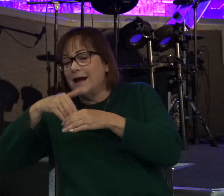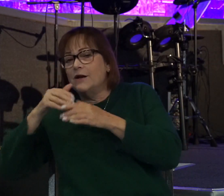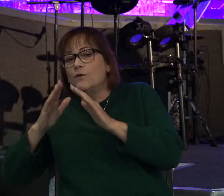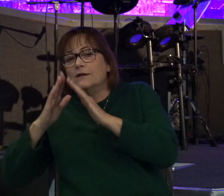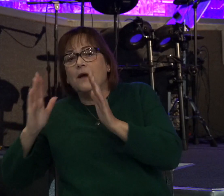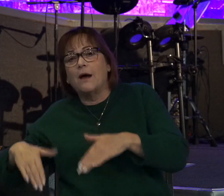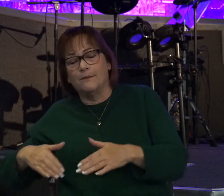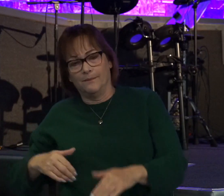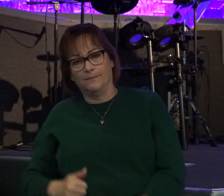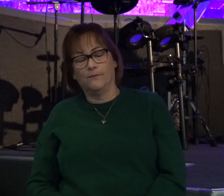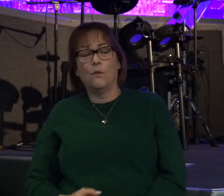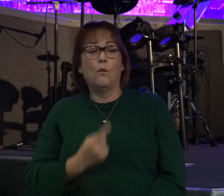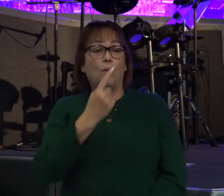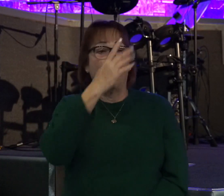One man was afraid.